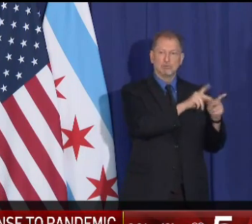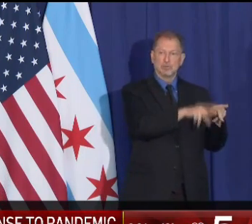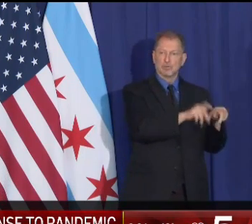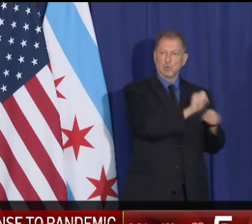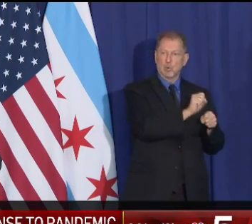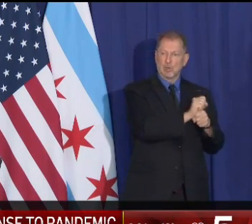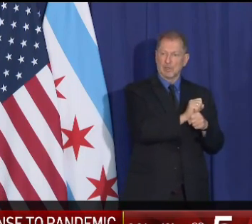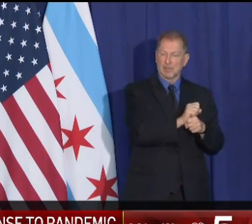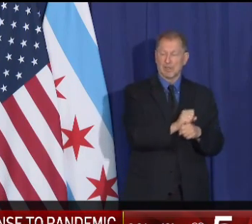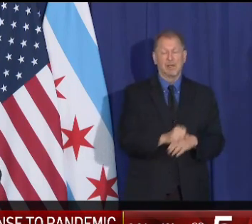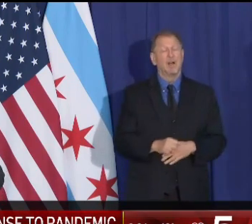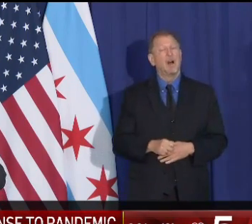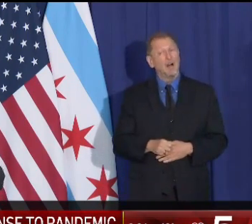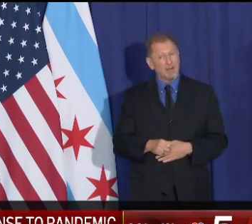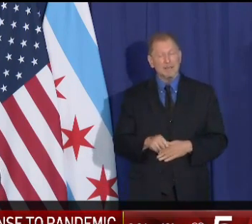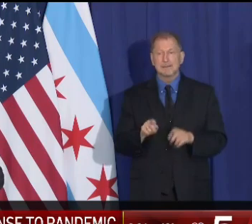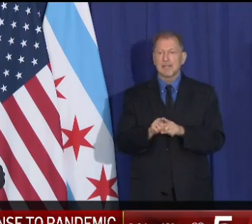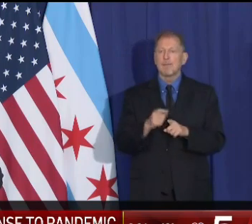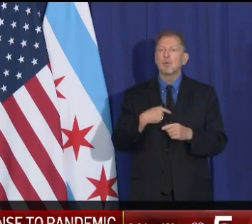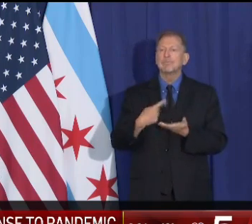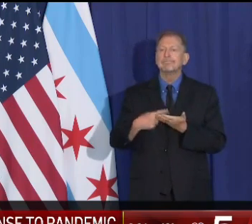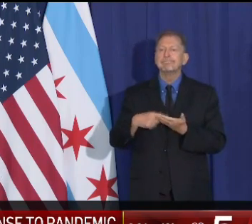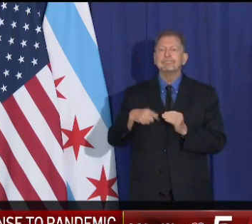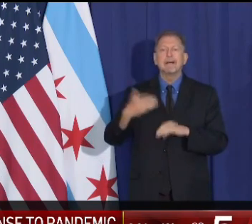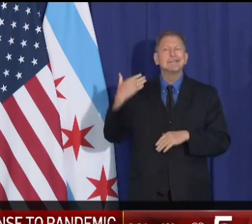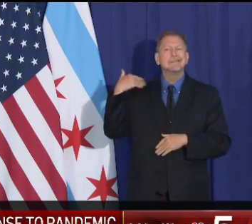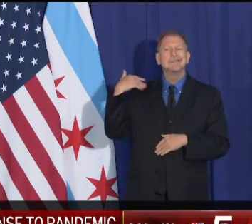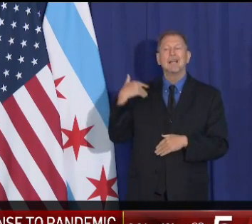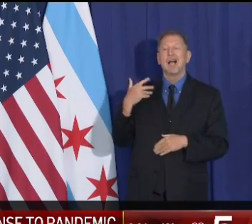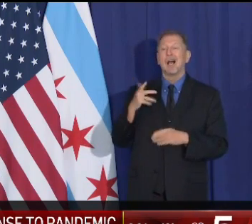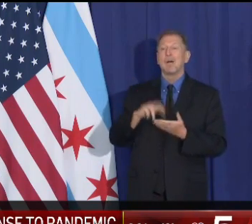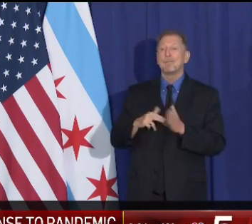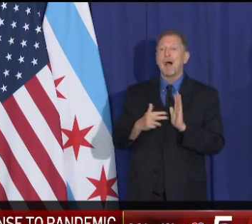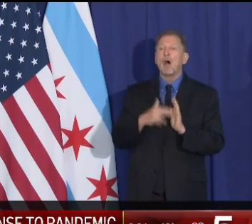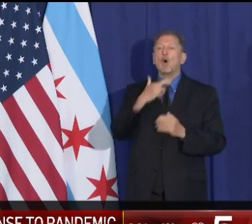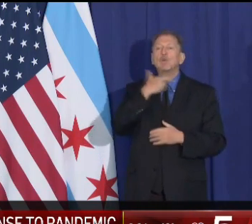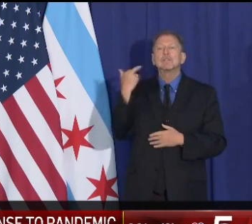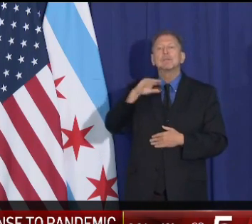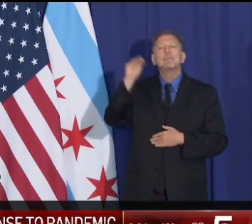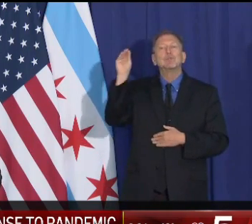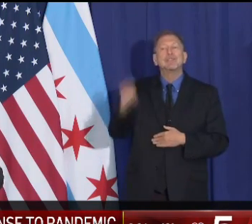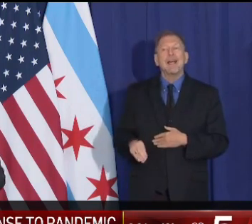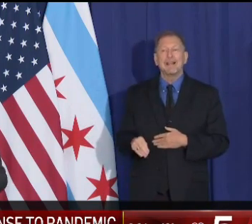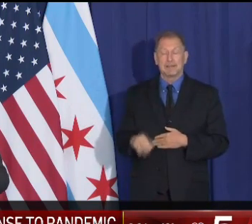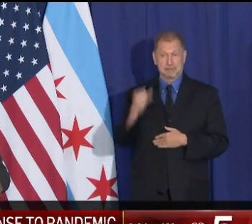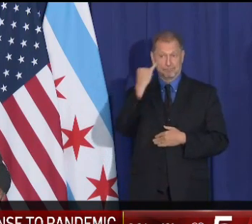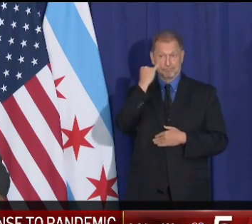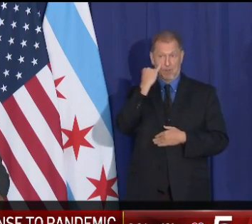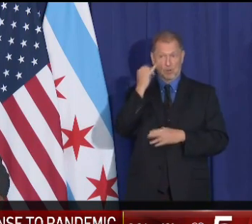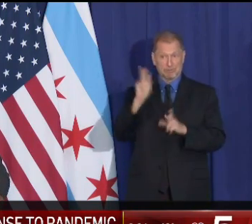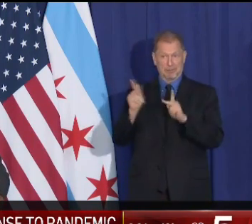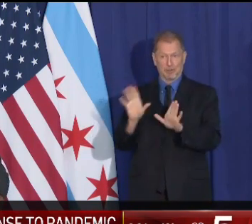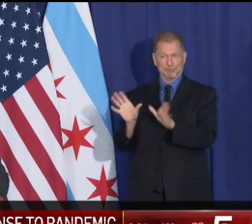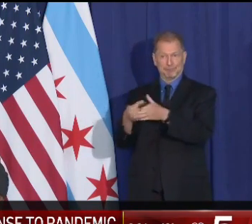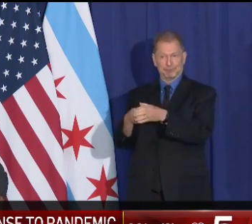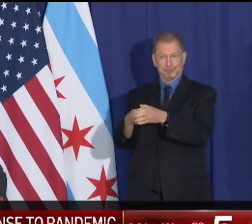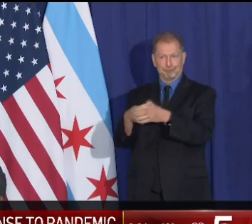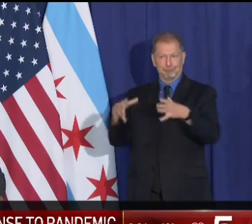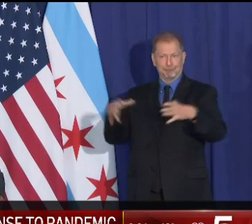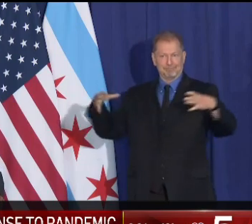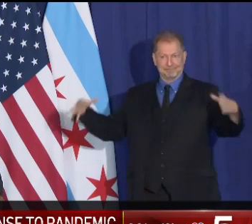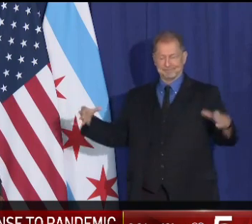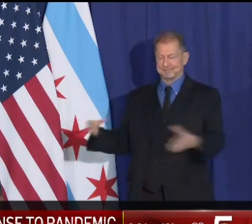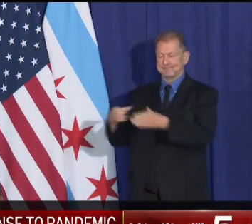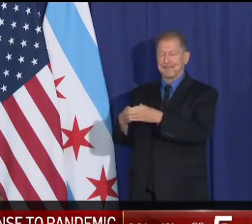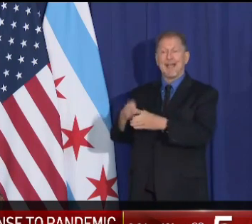we talked about months ago about what the risk levels are. If you're in a gathering of 10 randomly